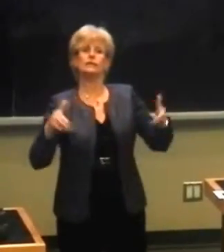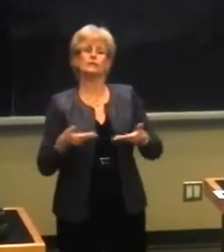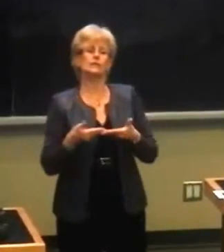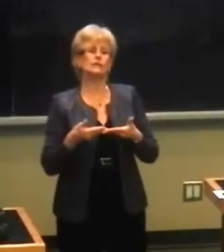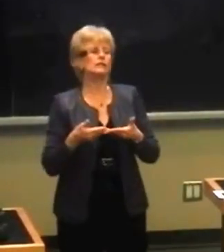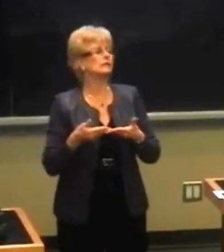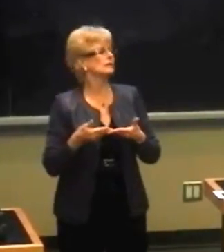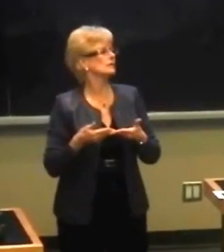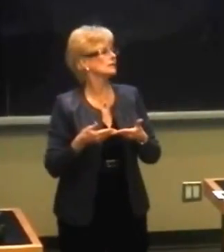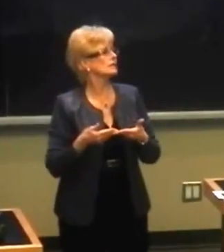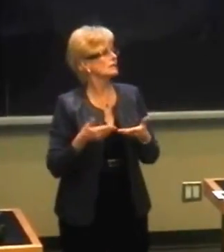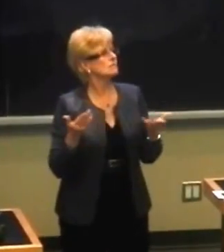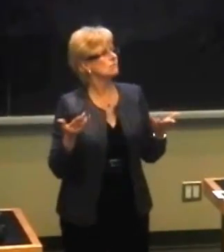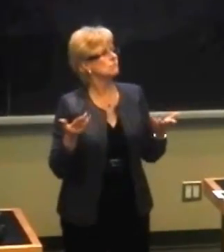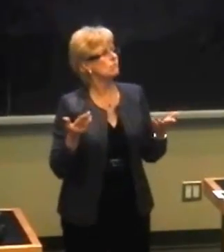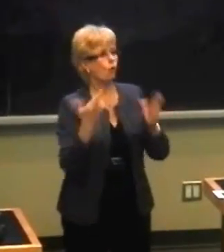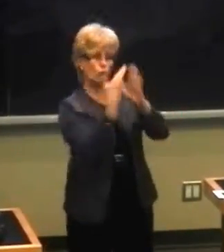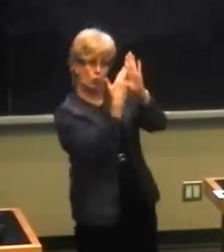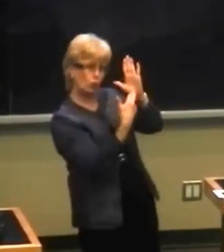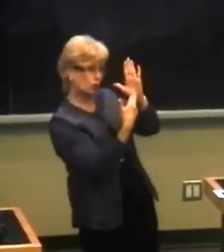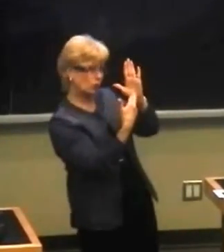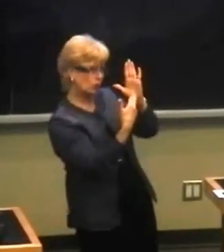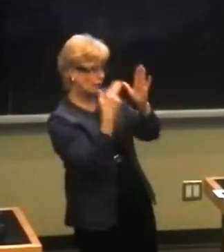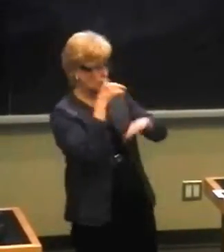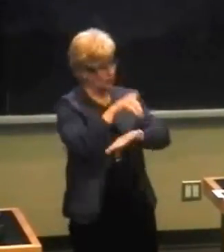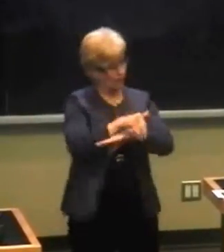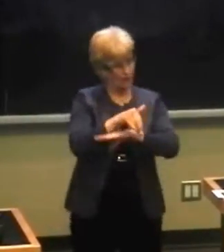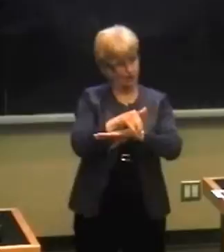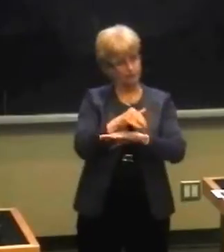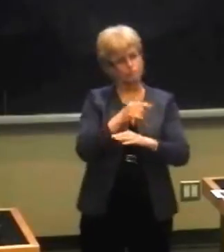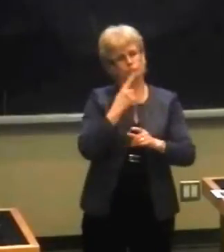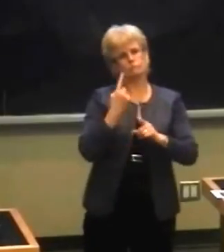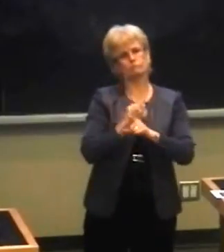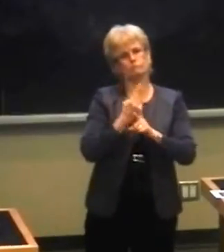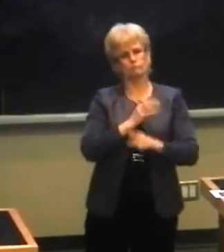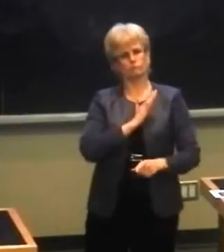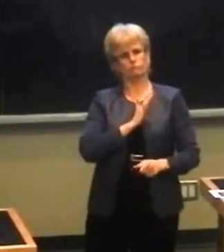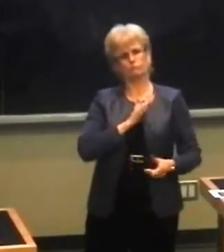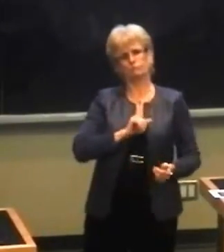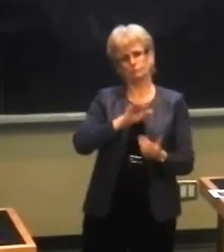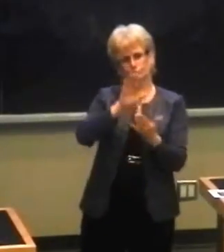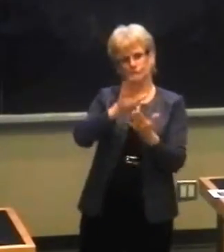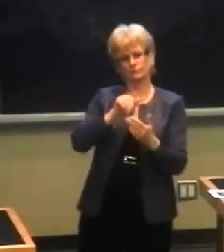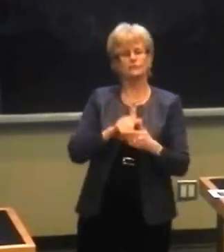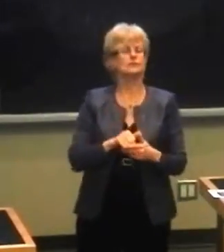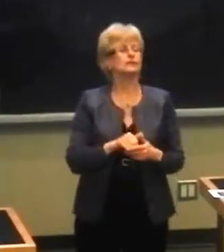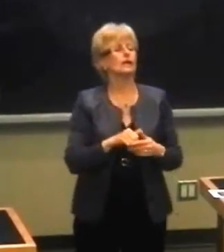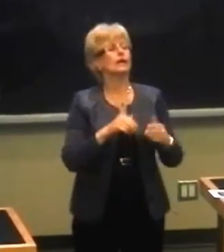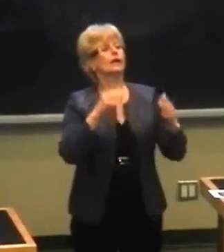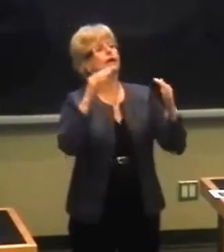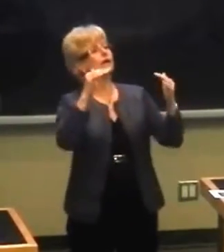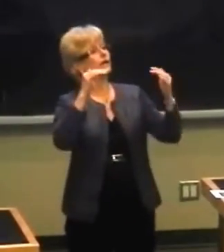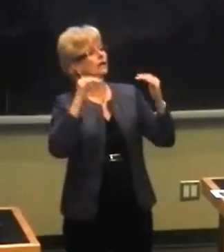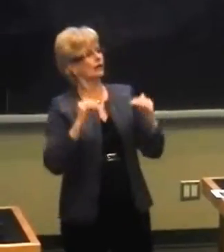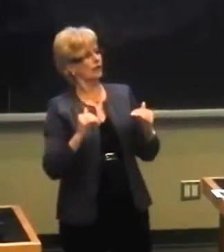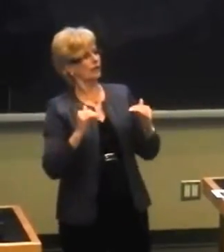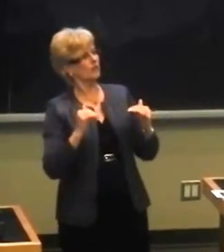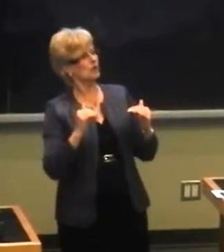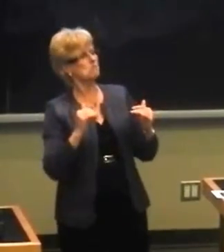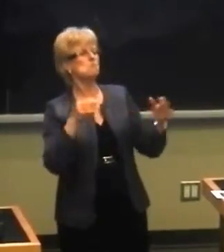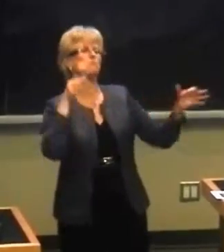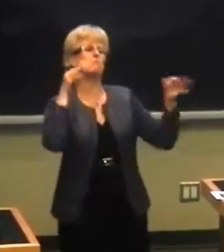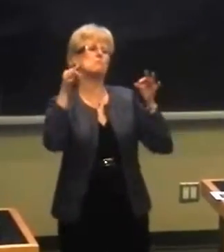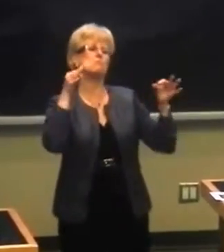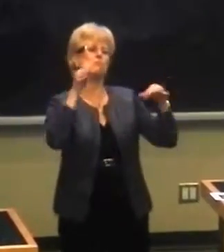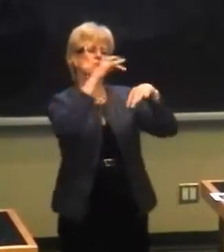on some of the ground rules, if you will, for tonight, or how we're approaching the meeting. We're then going to give you a little bit